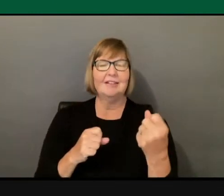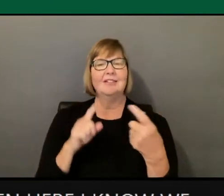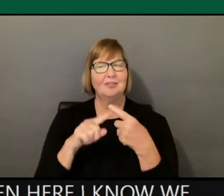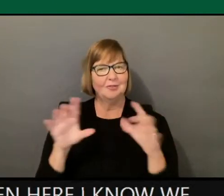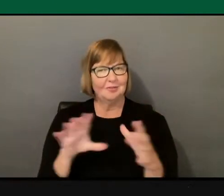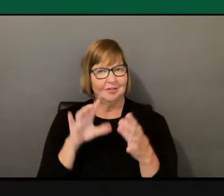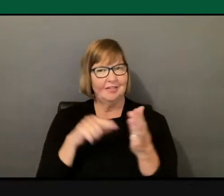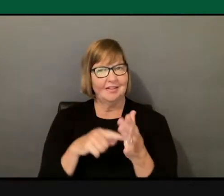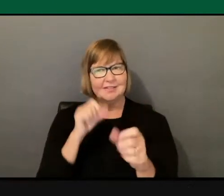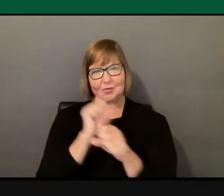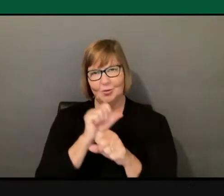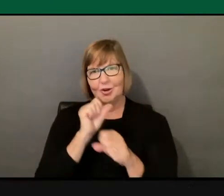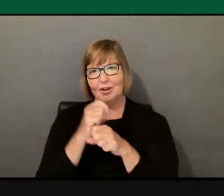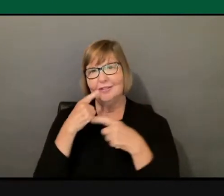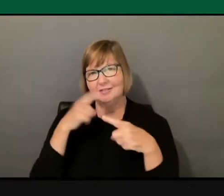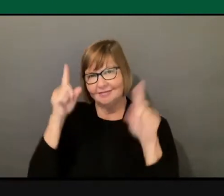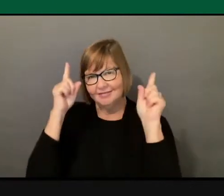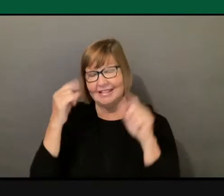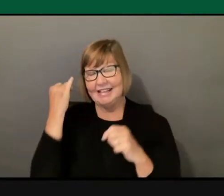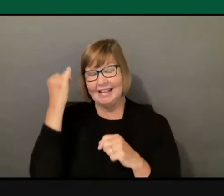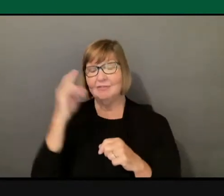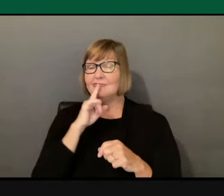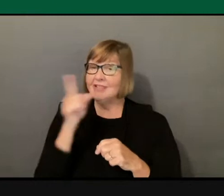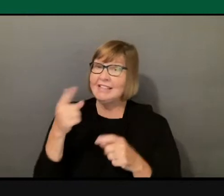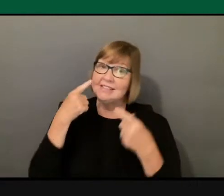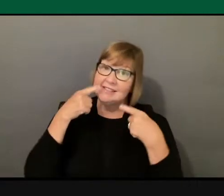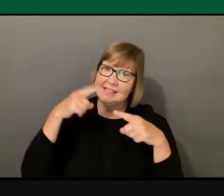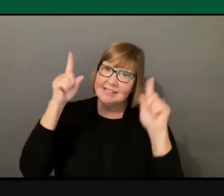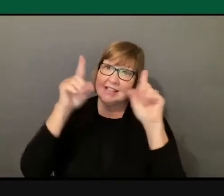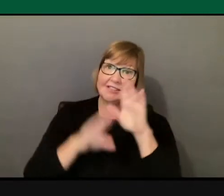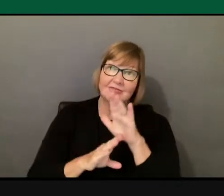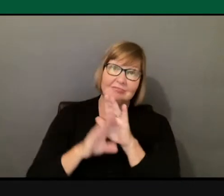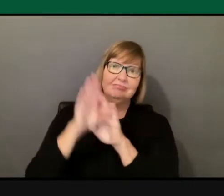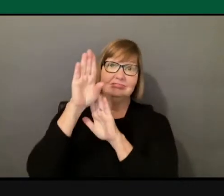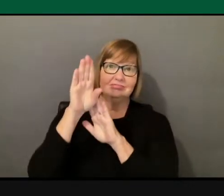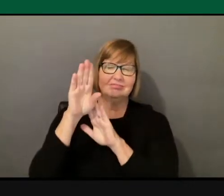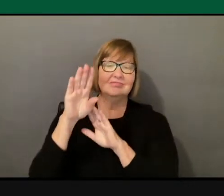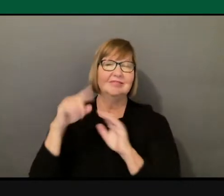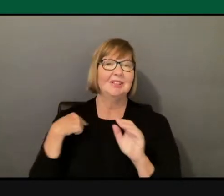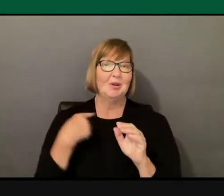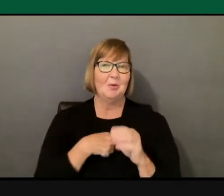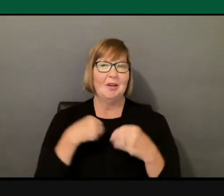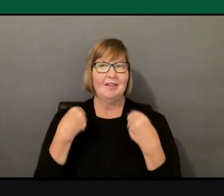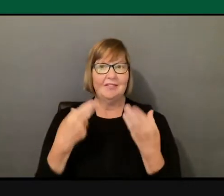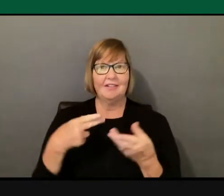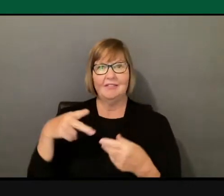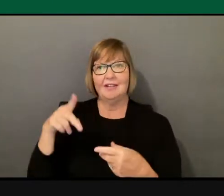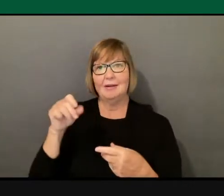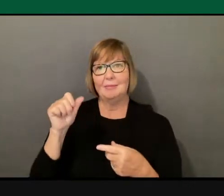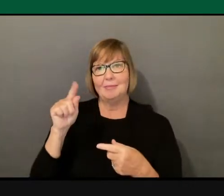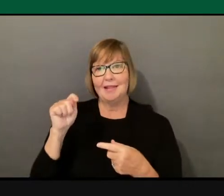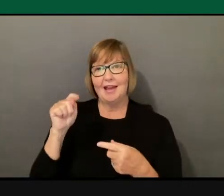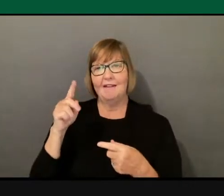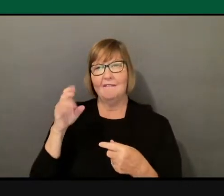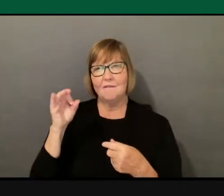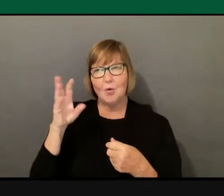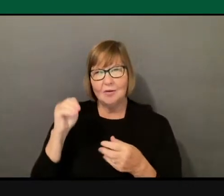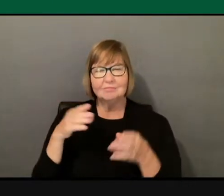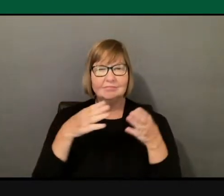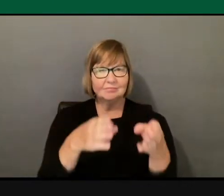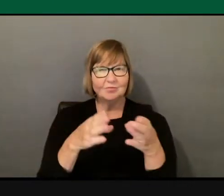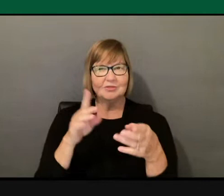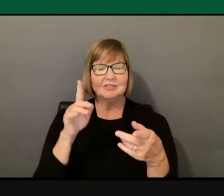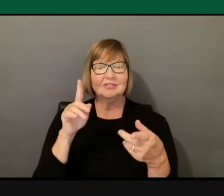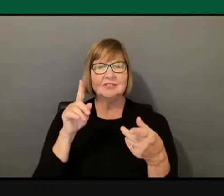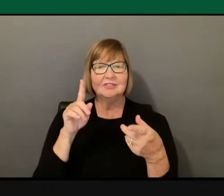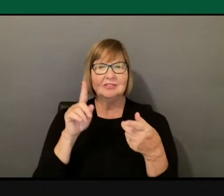if we're successful, and really successful, we've provided a platform and a type of engagement that can be an example